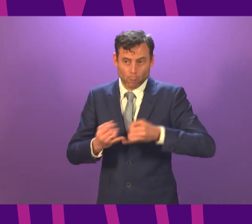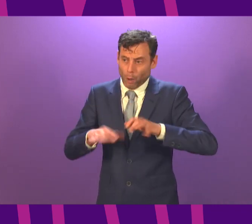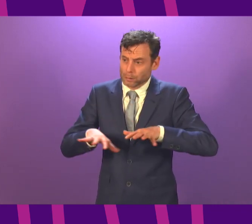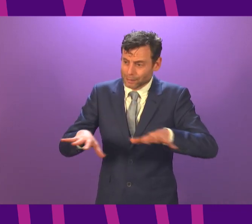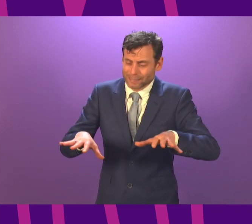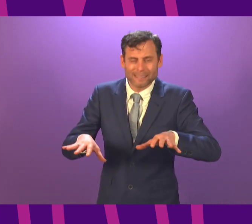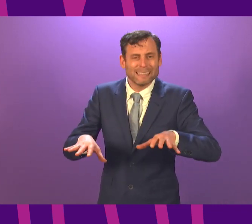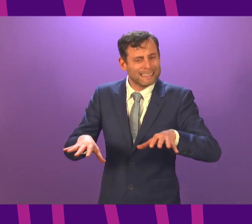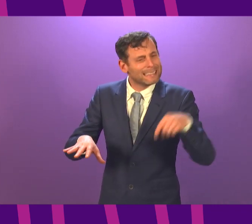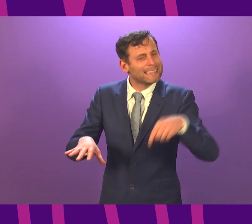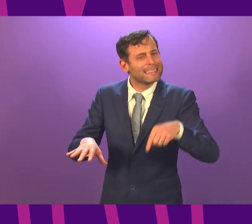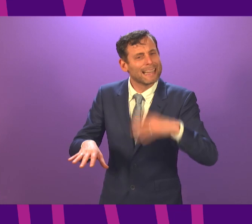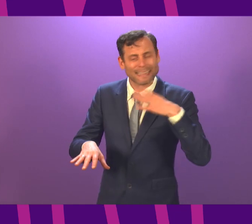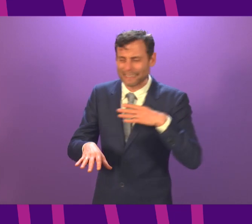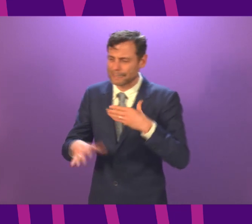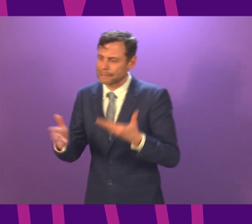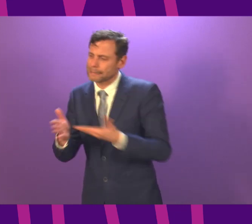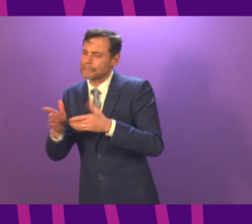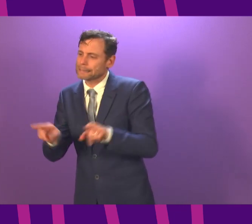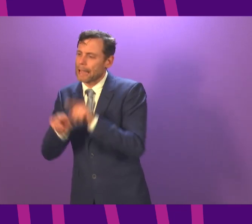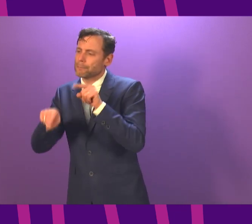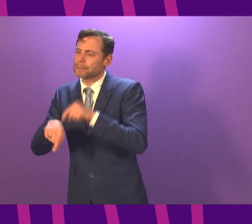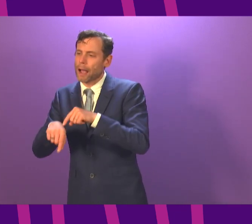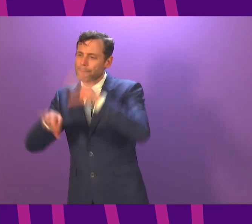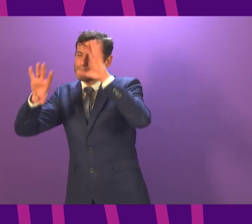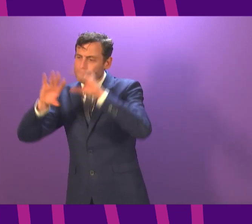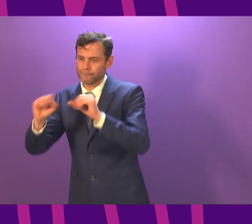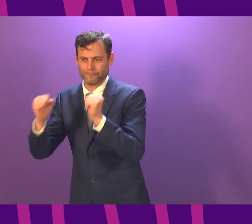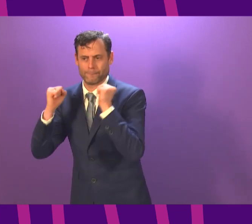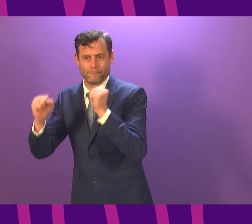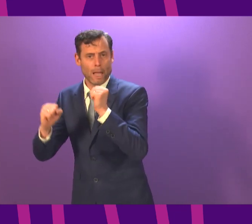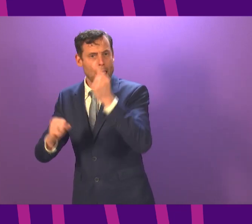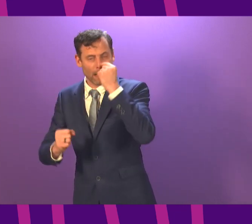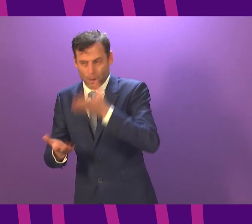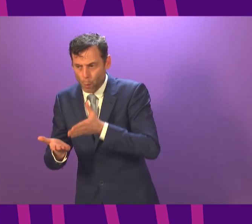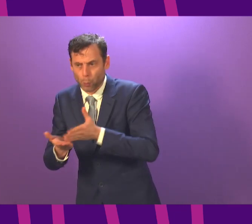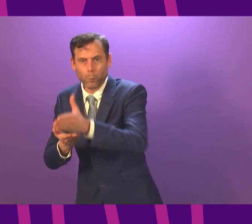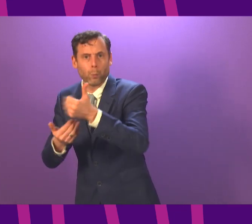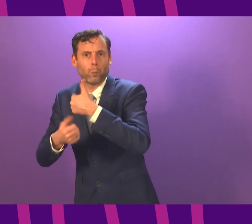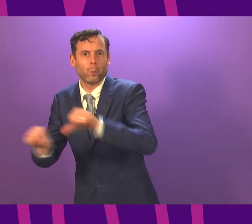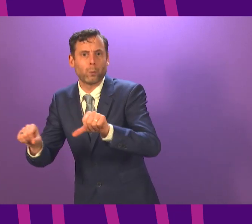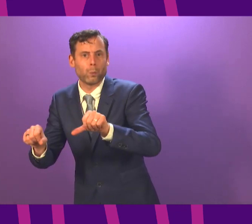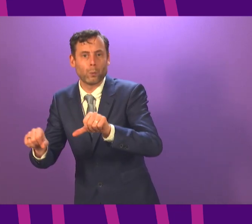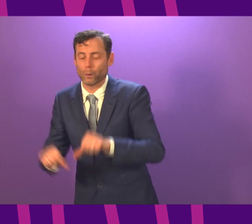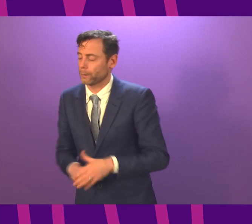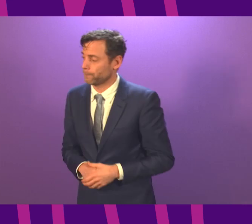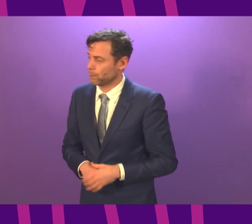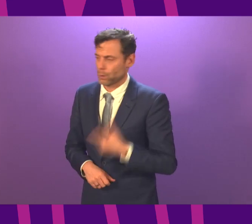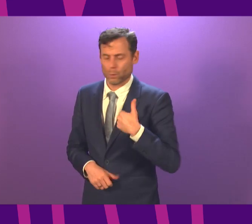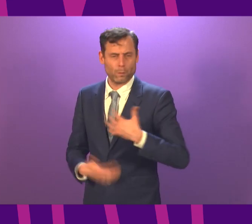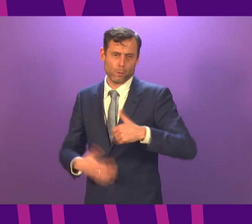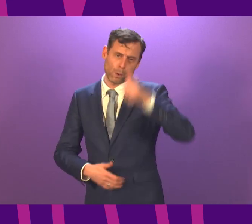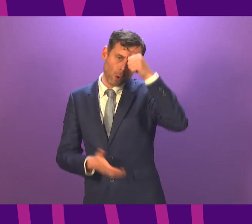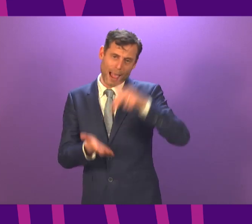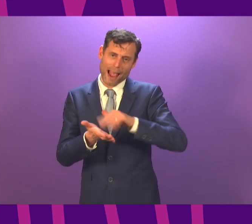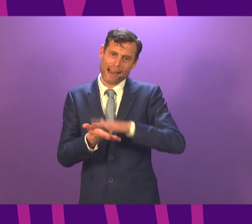given hope and greater certainty that brighter times lie ahead? We know that our amazing NHS staff will step up and perform